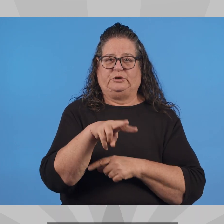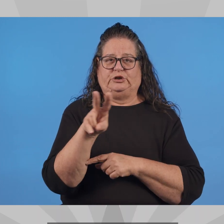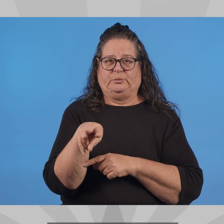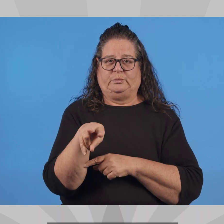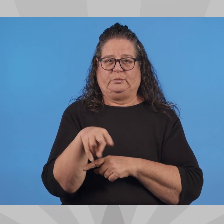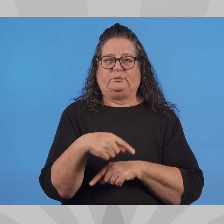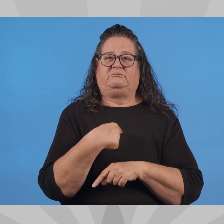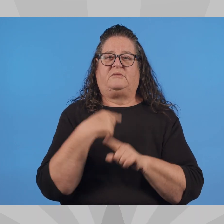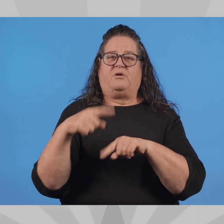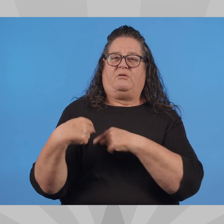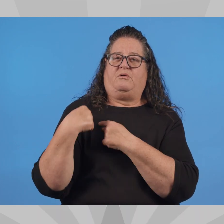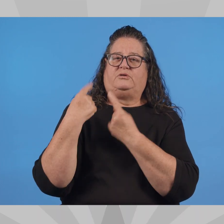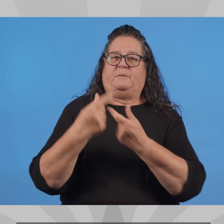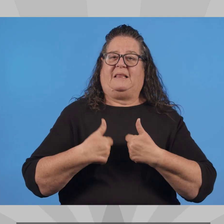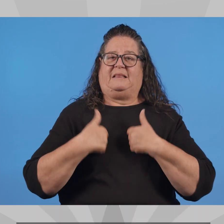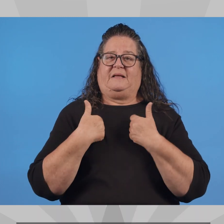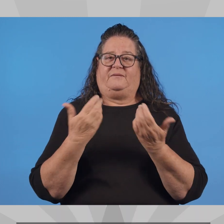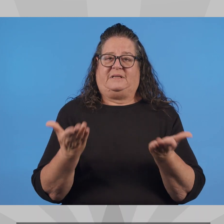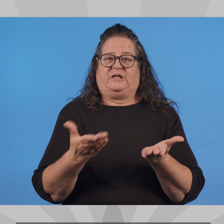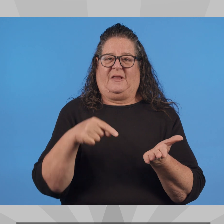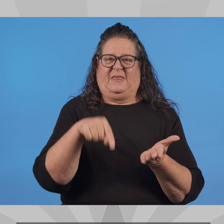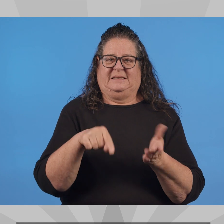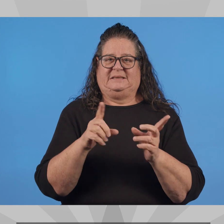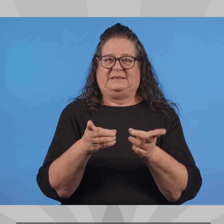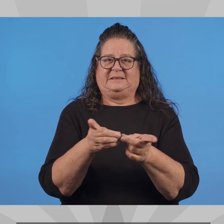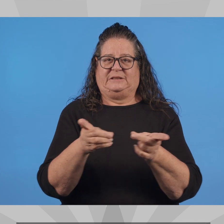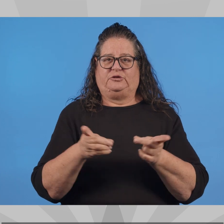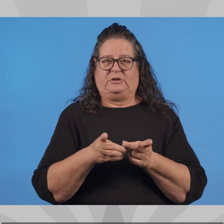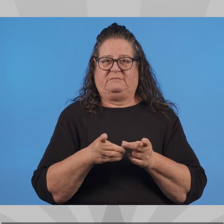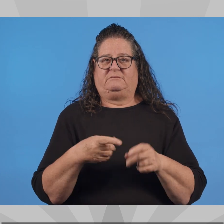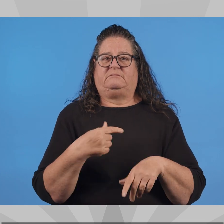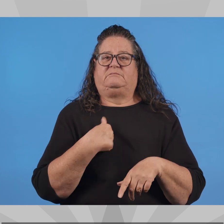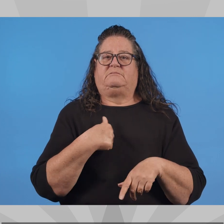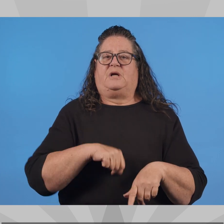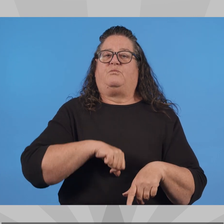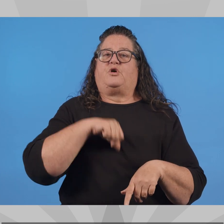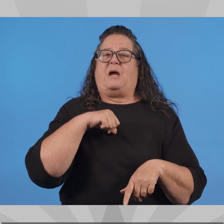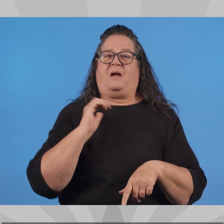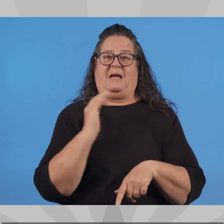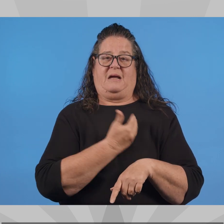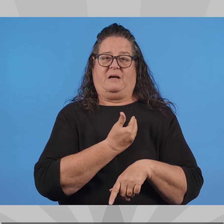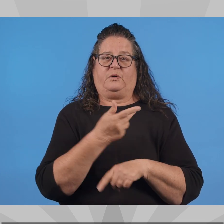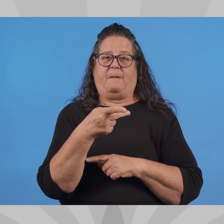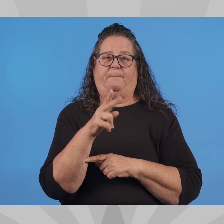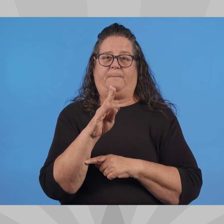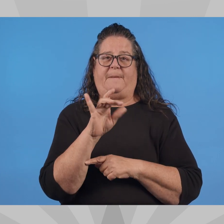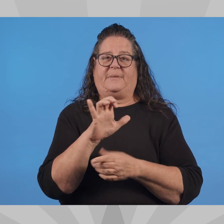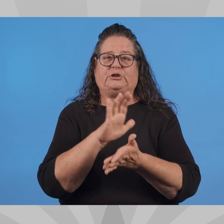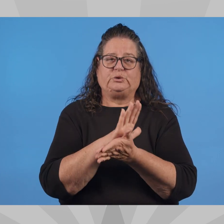22. I am a lifelong resident of this district and a proud product of our public schools.